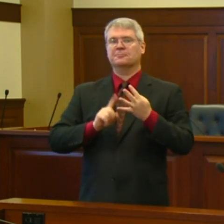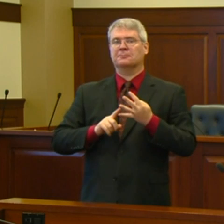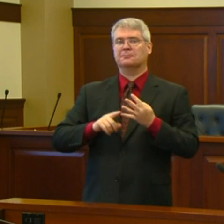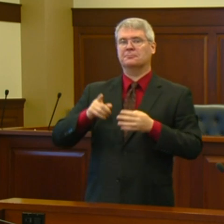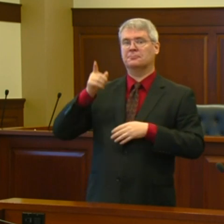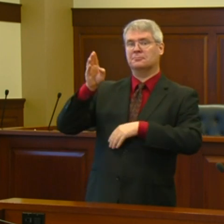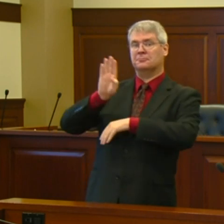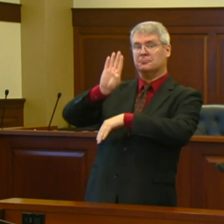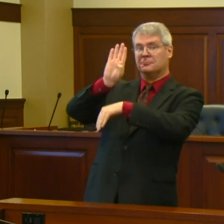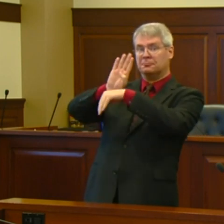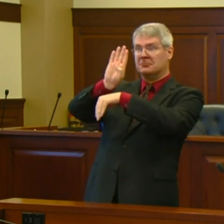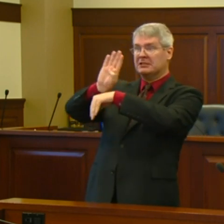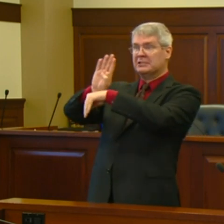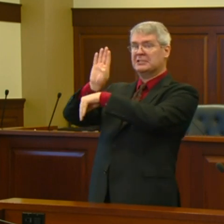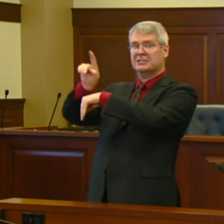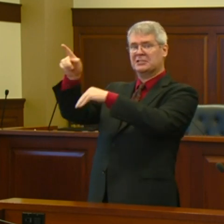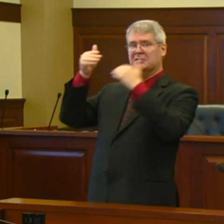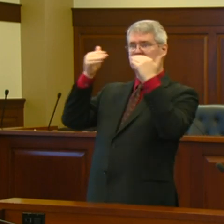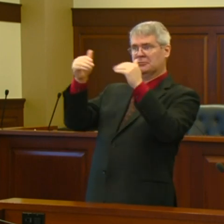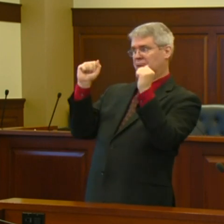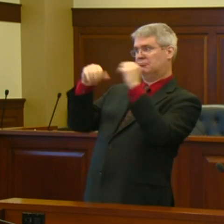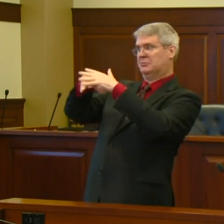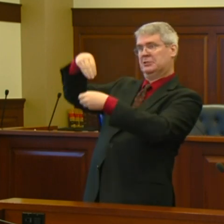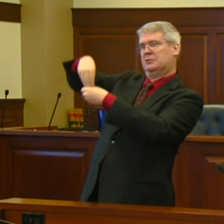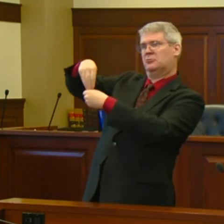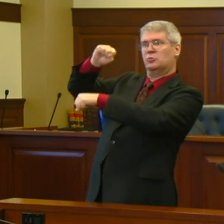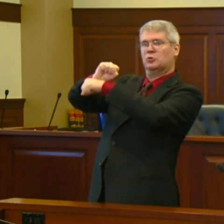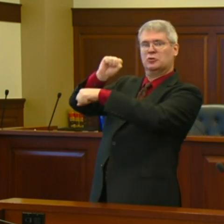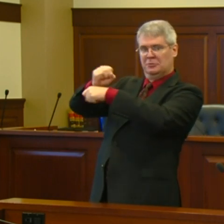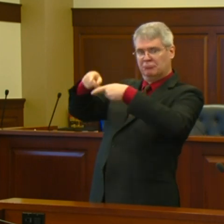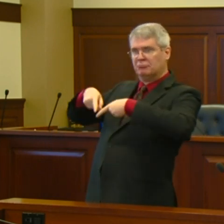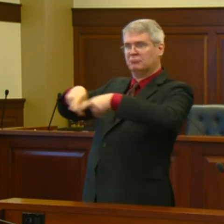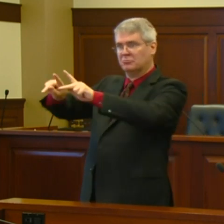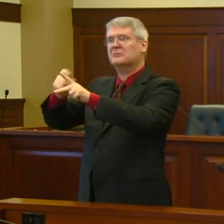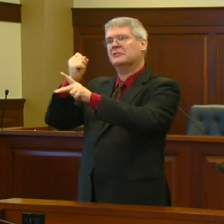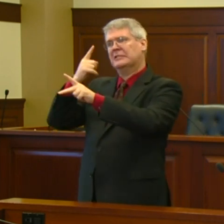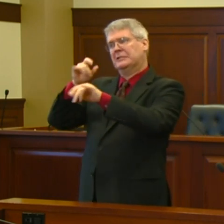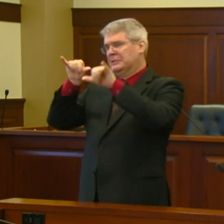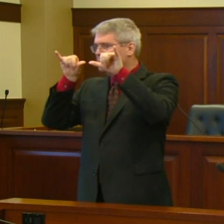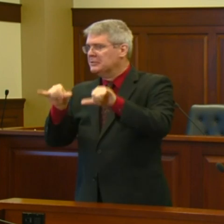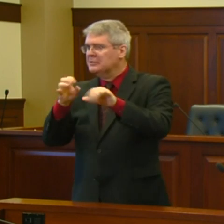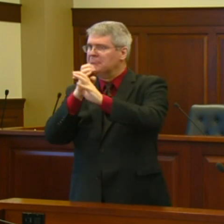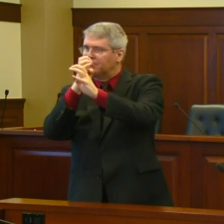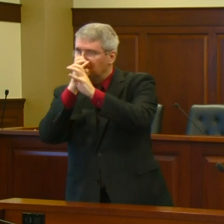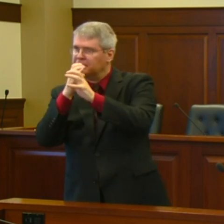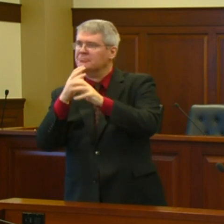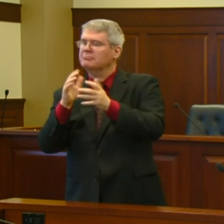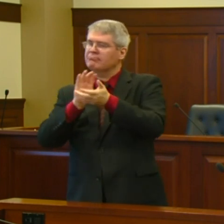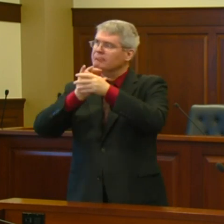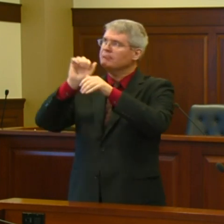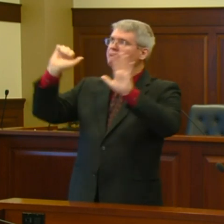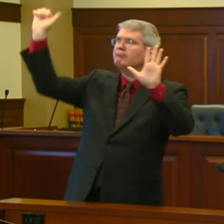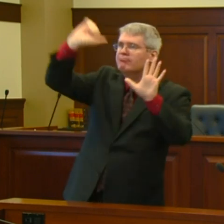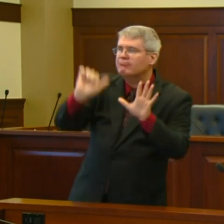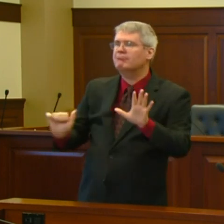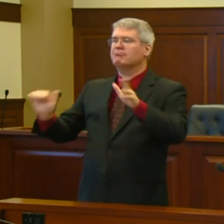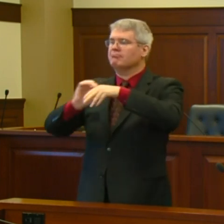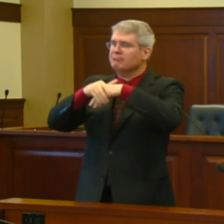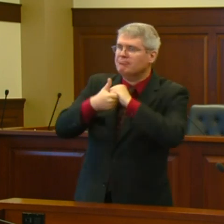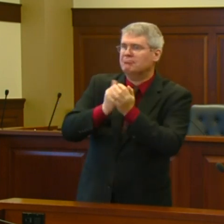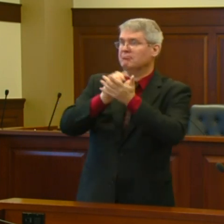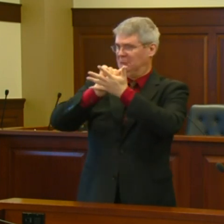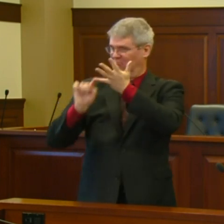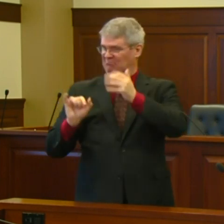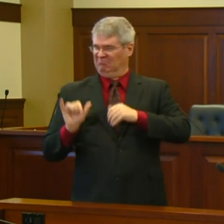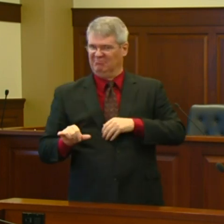continue to practice physical distancing and sanitation. Special accommodations for vulnerable individuals should